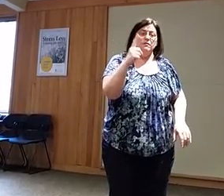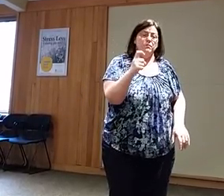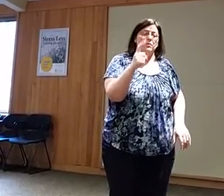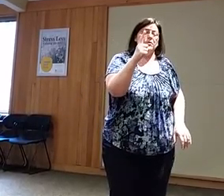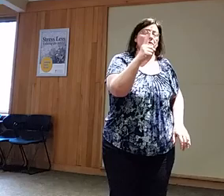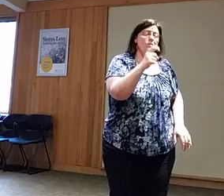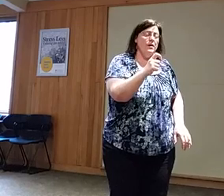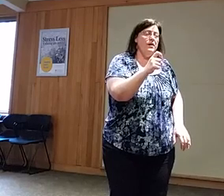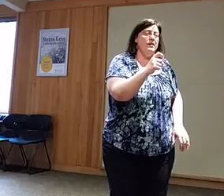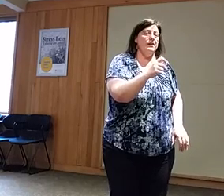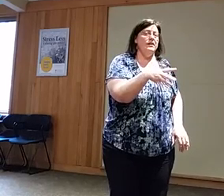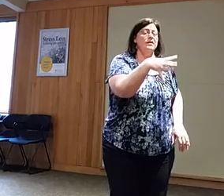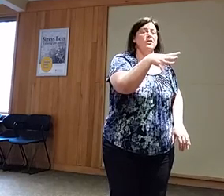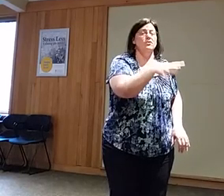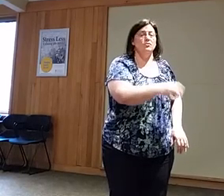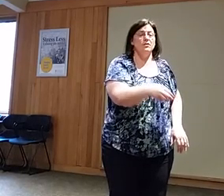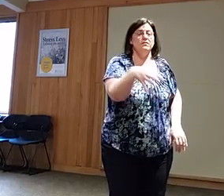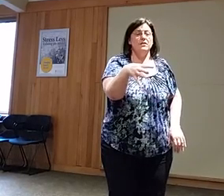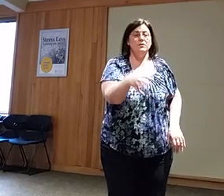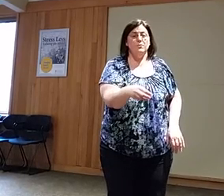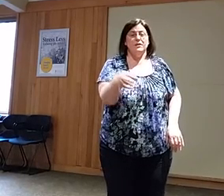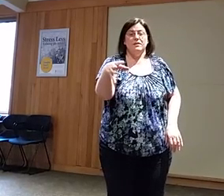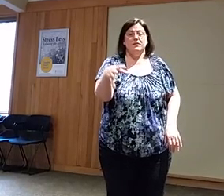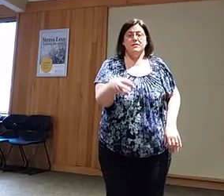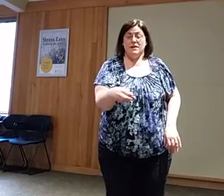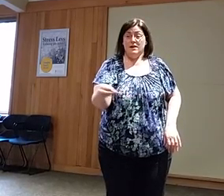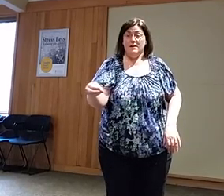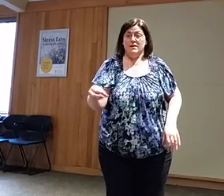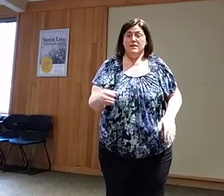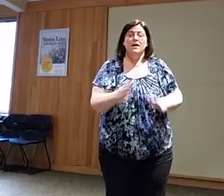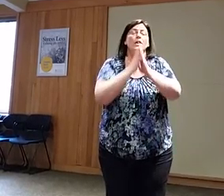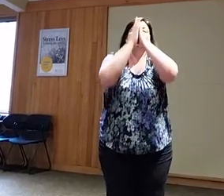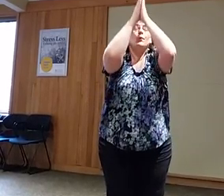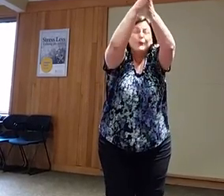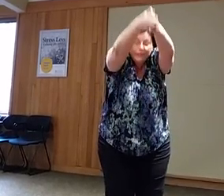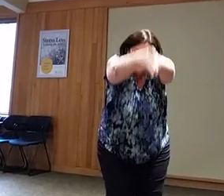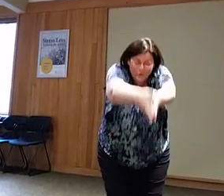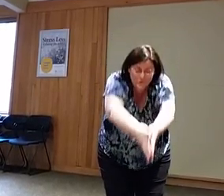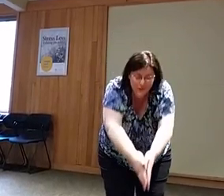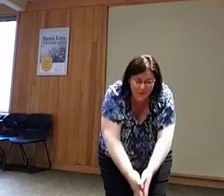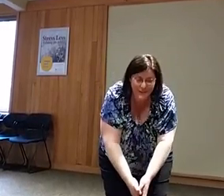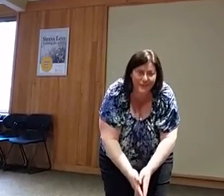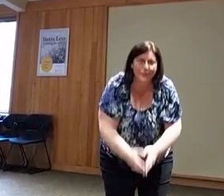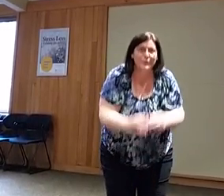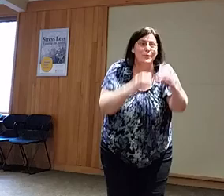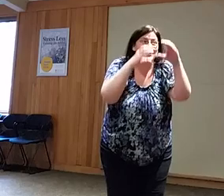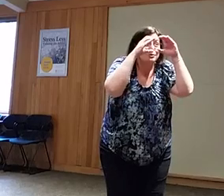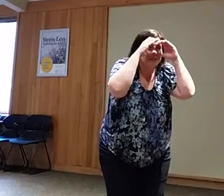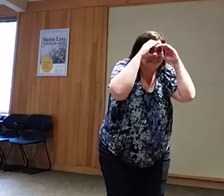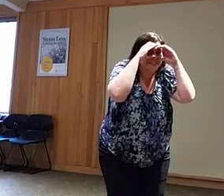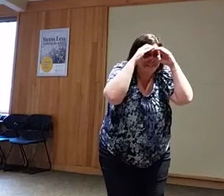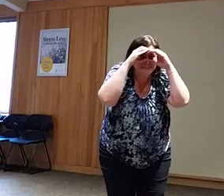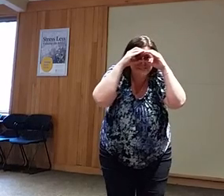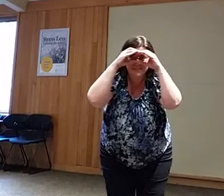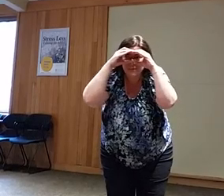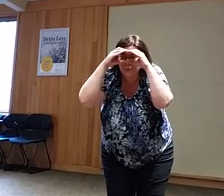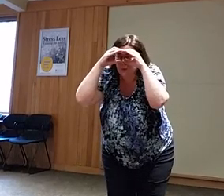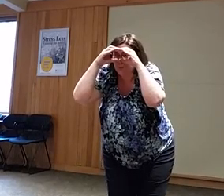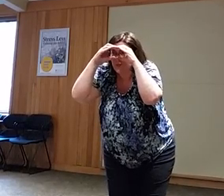for a ride, drifting with the tide. We dove in the ocean and this is what we